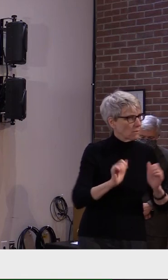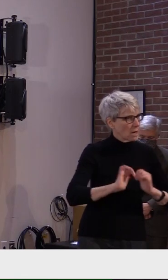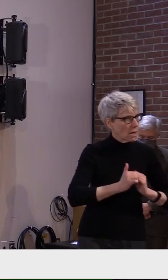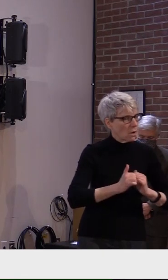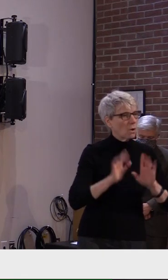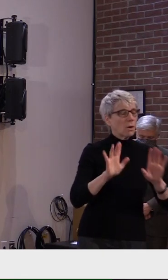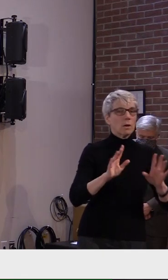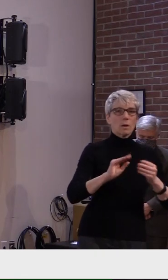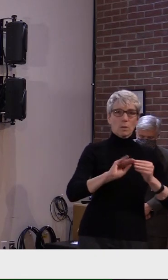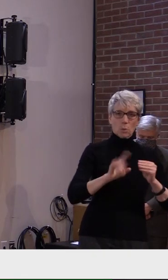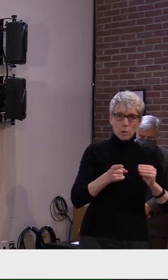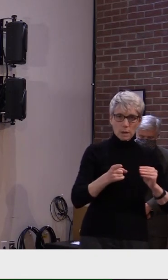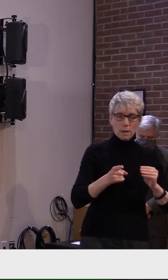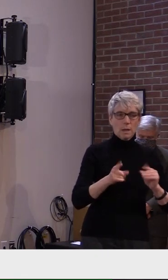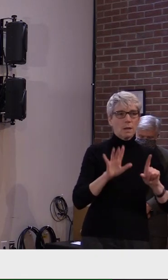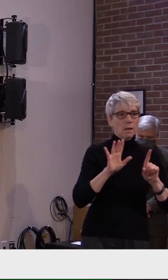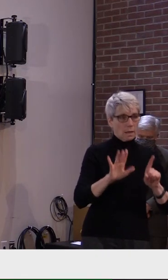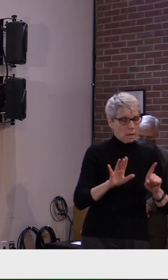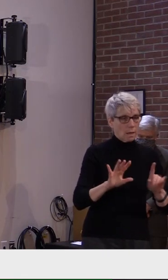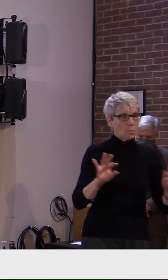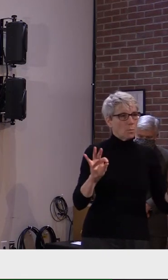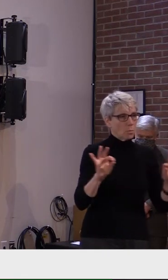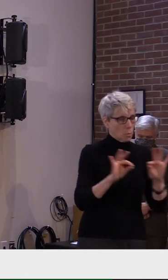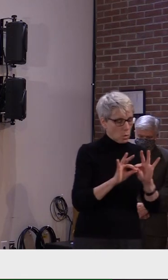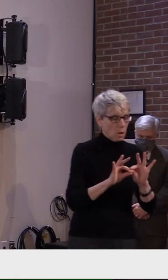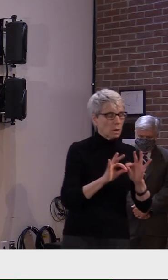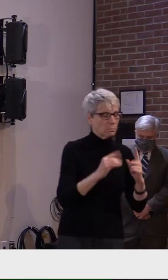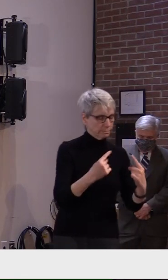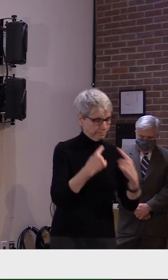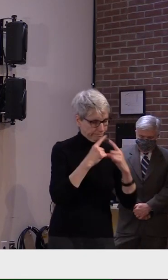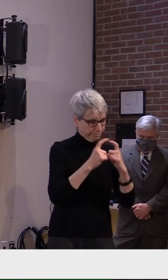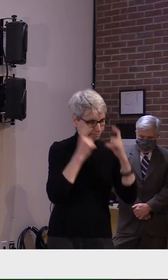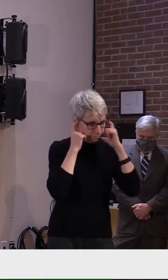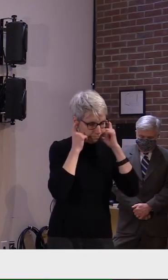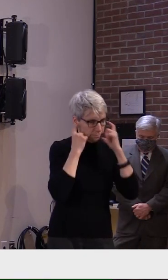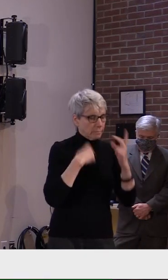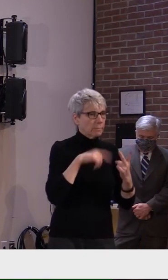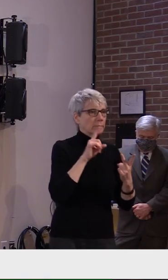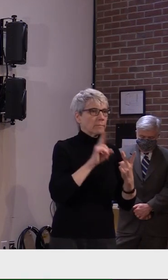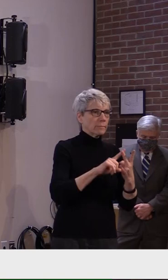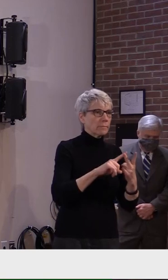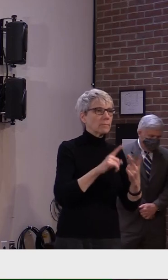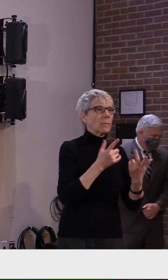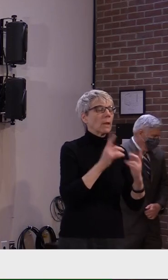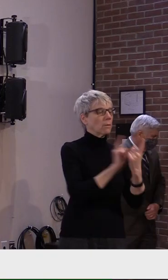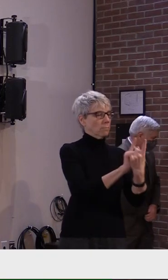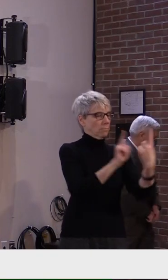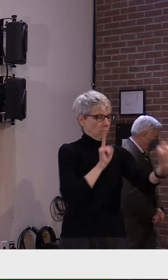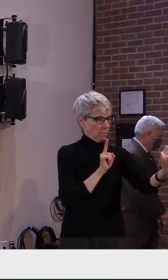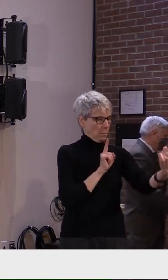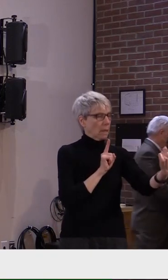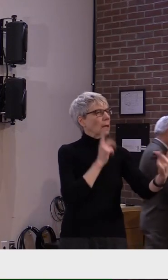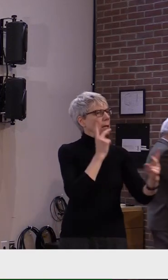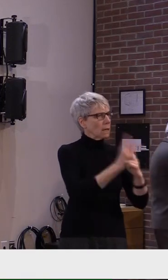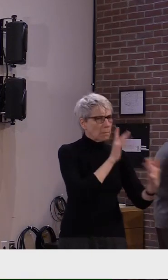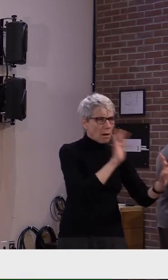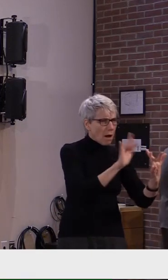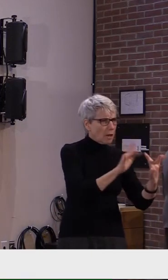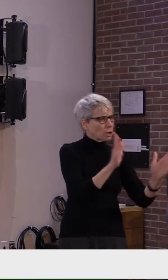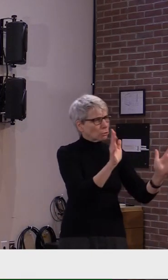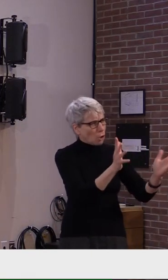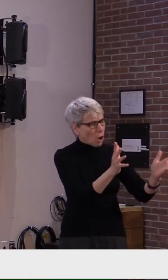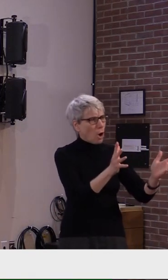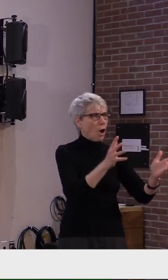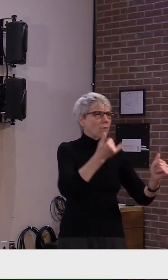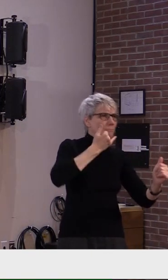continuing to live in a masked and physically distanced, but socially connected way of life that intentionally